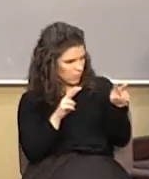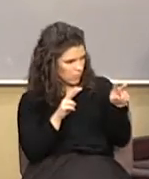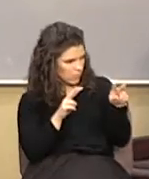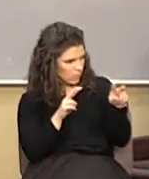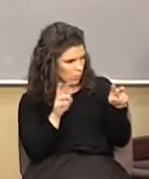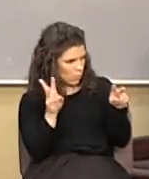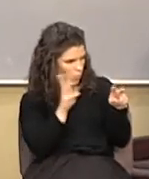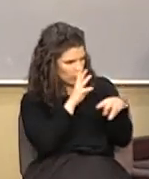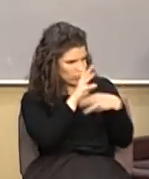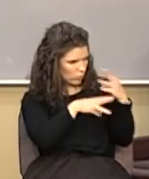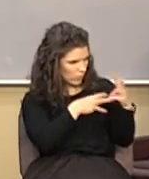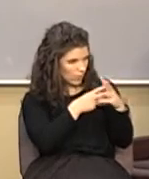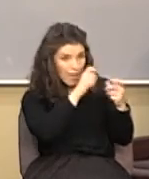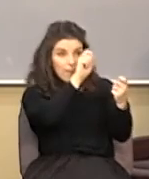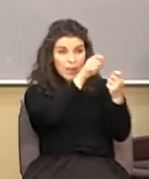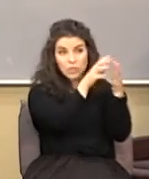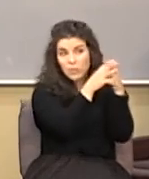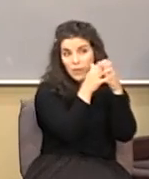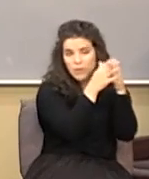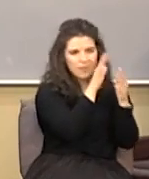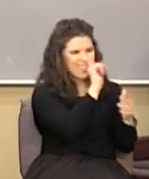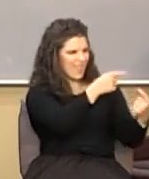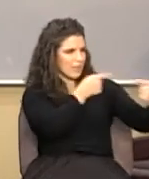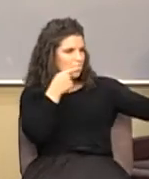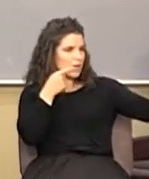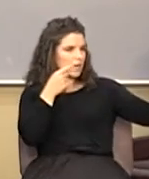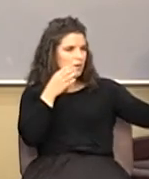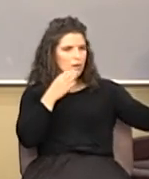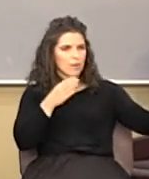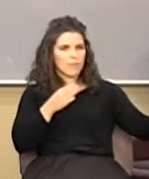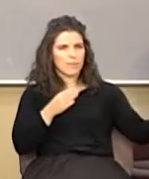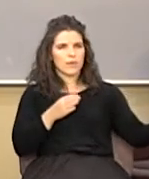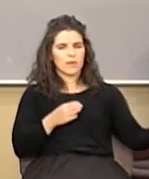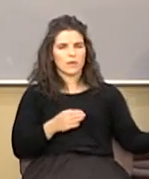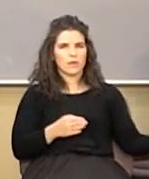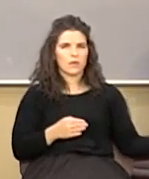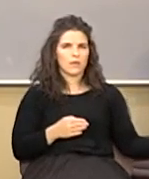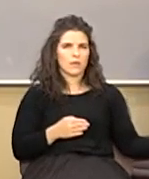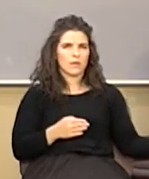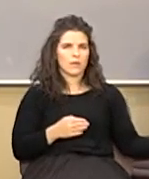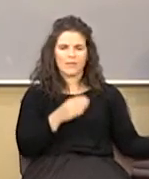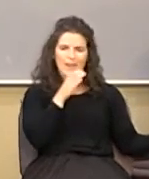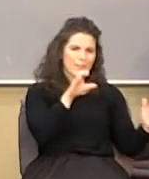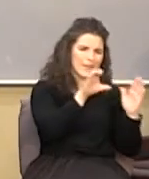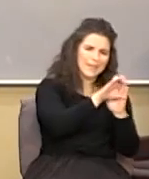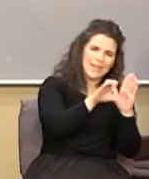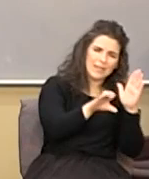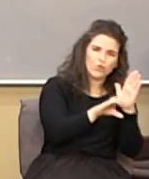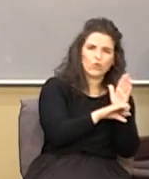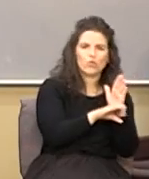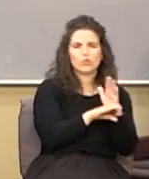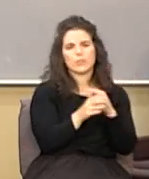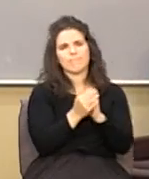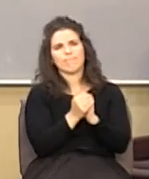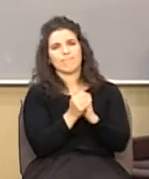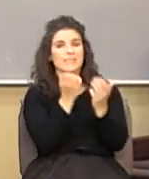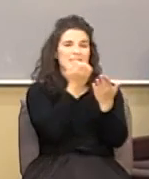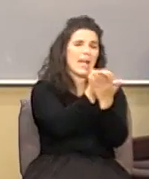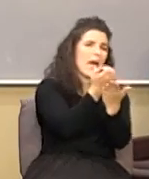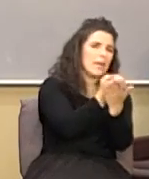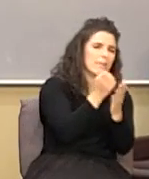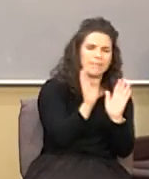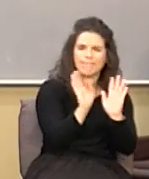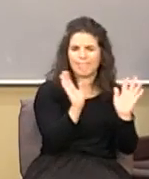world, especially America, and say, that's an enemy. Not an enemy because of our Constitution or because of our economy,